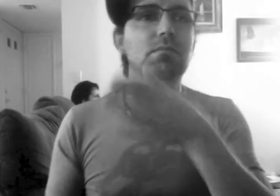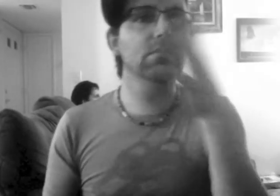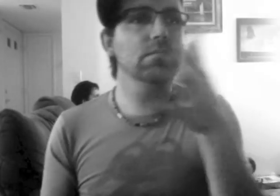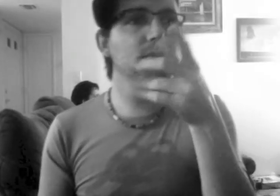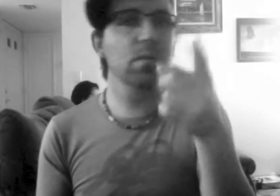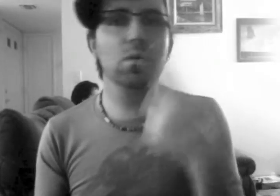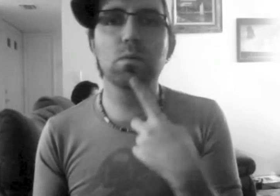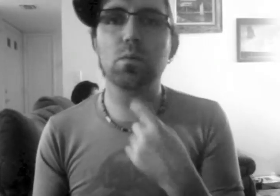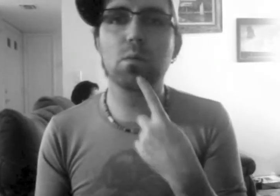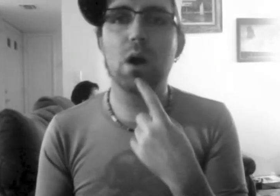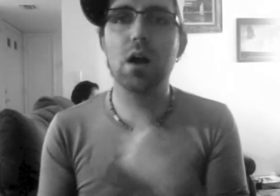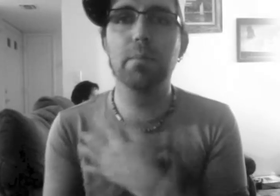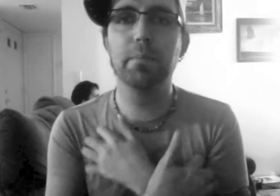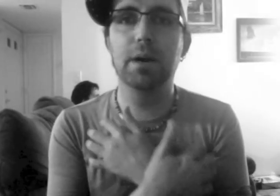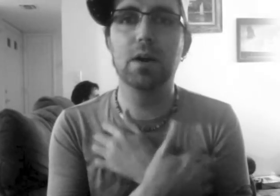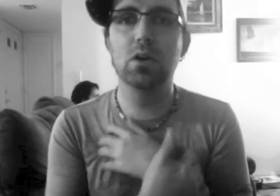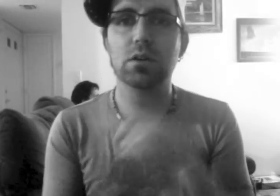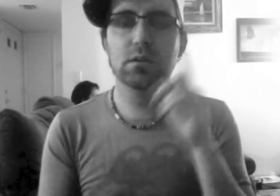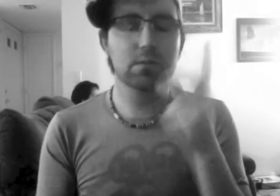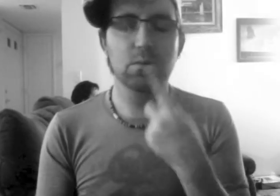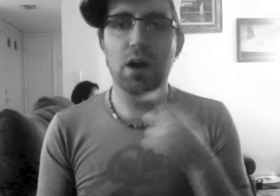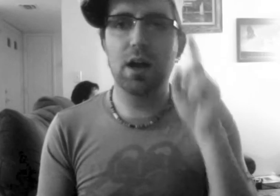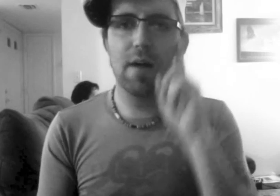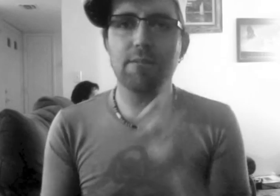mistake that changed his wife. Go ahead.